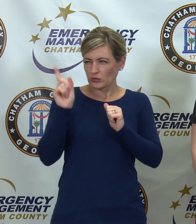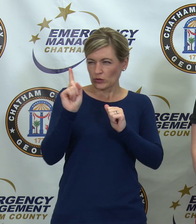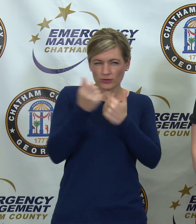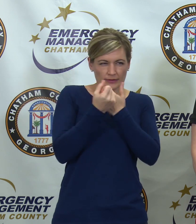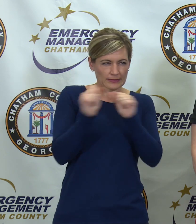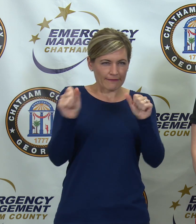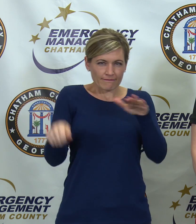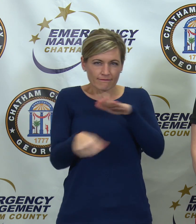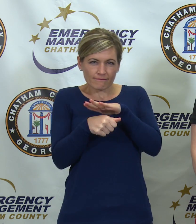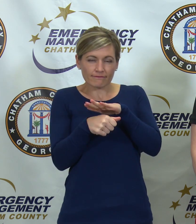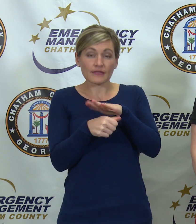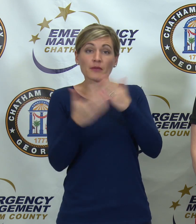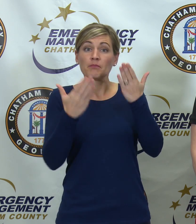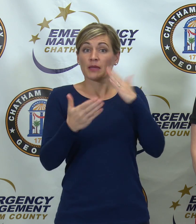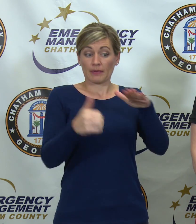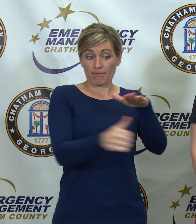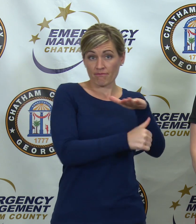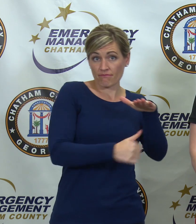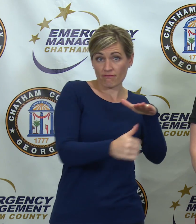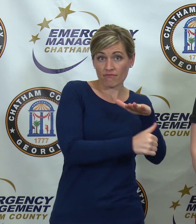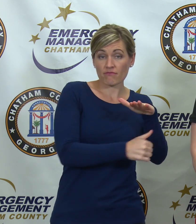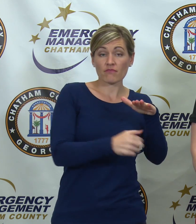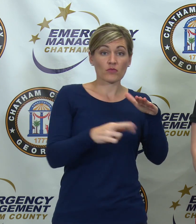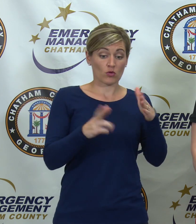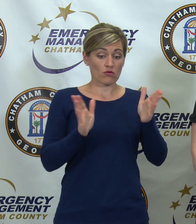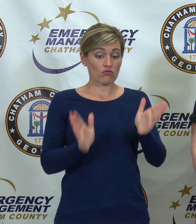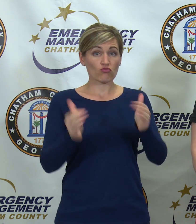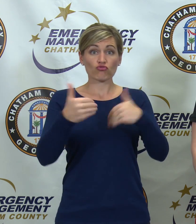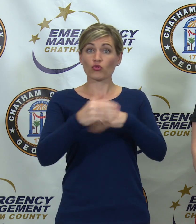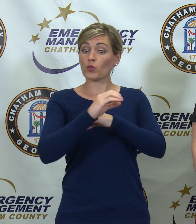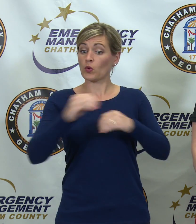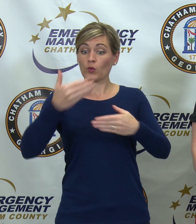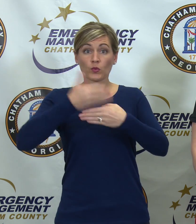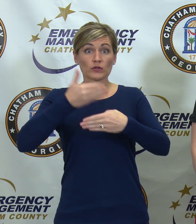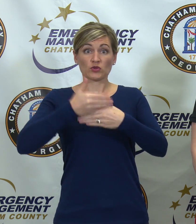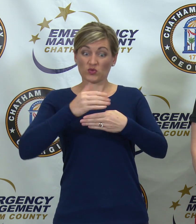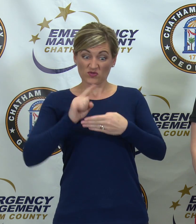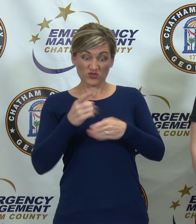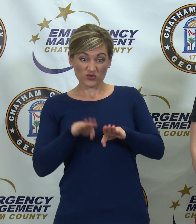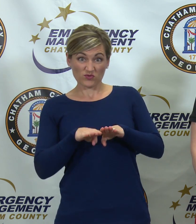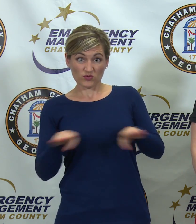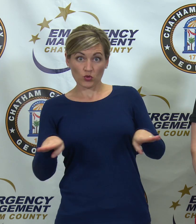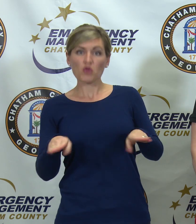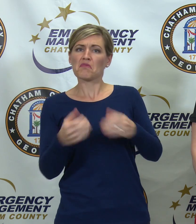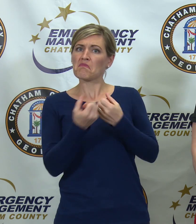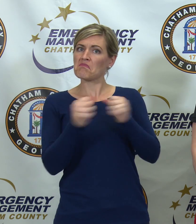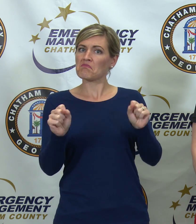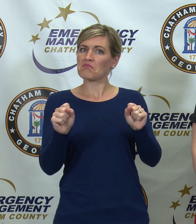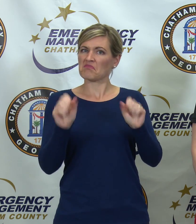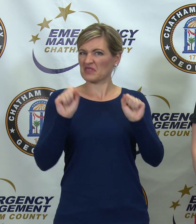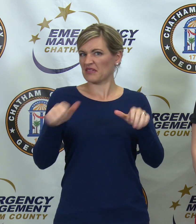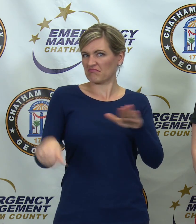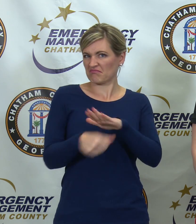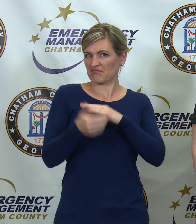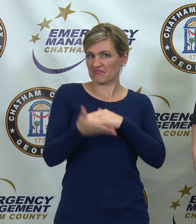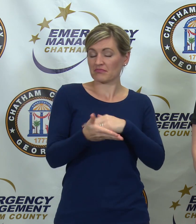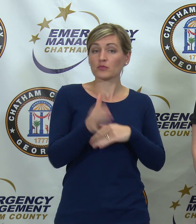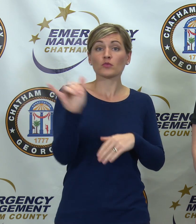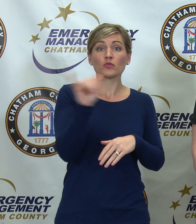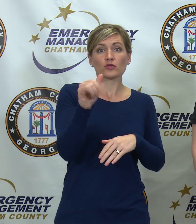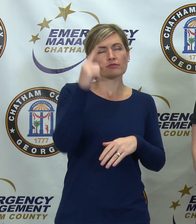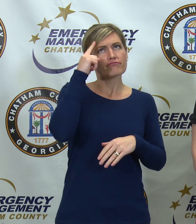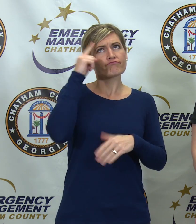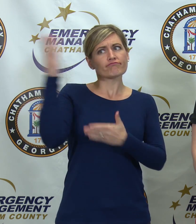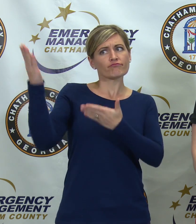basement or interior windowless room on the lowest level is the safest option. Also, identify protective items to